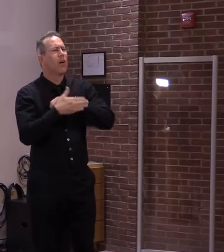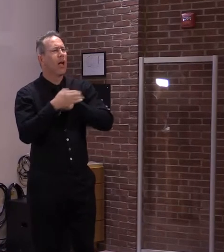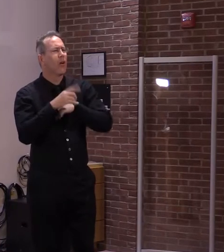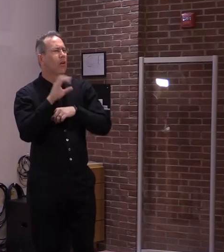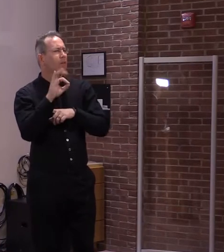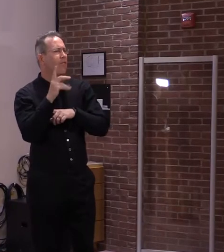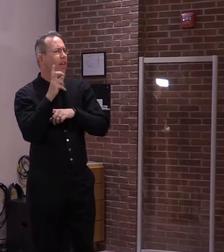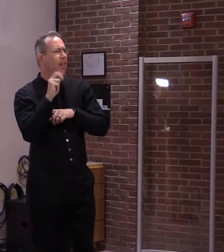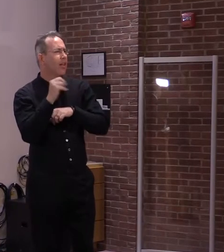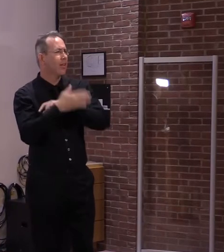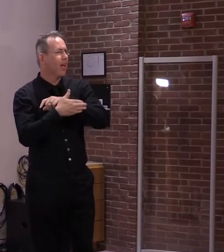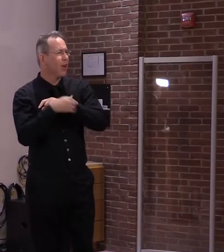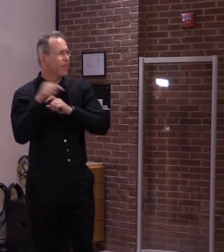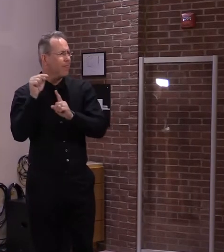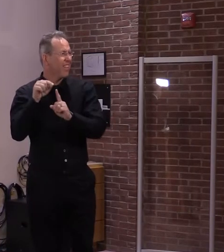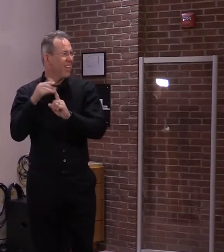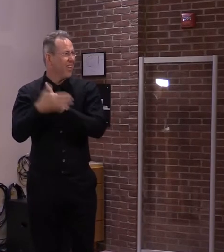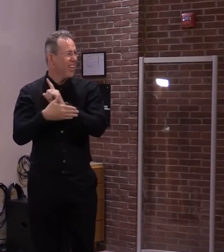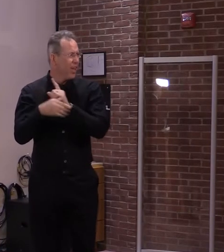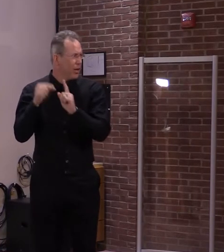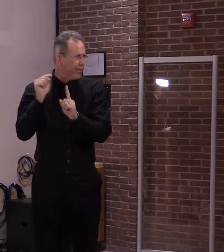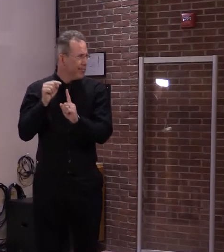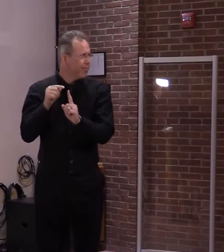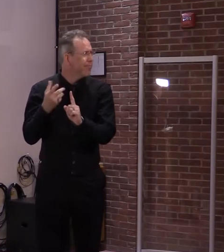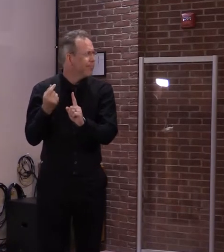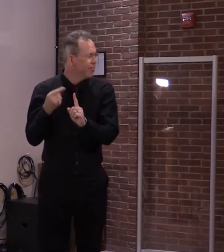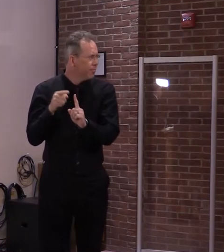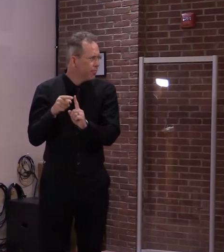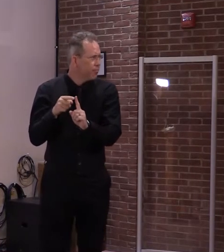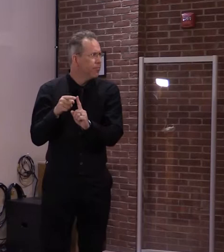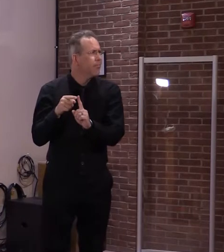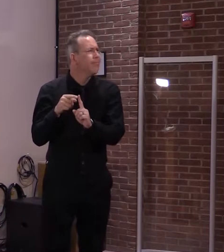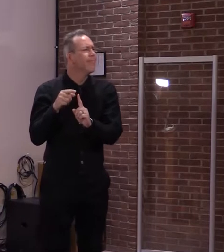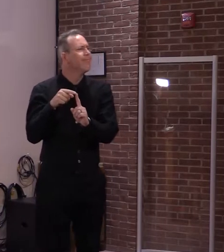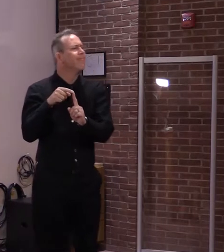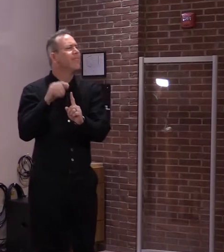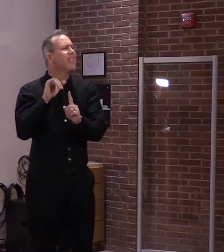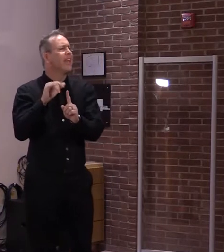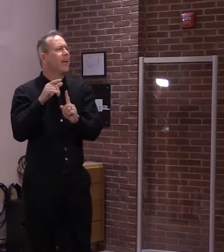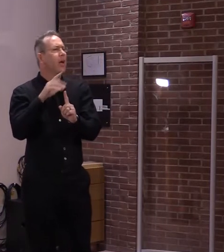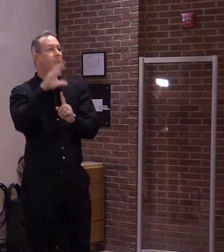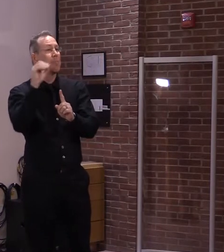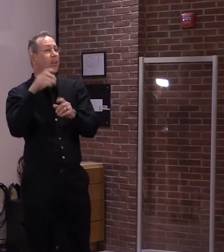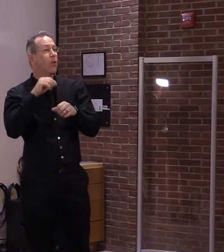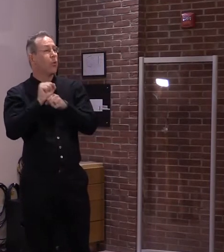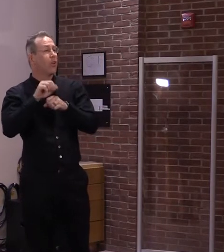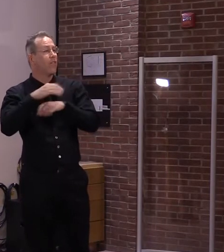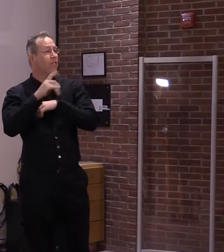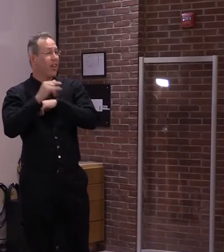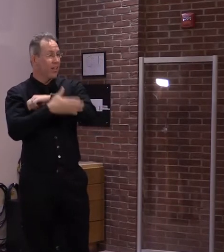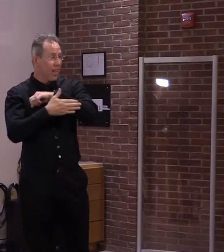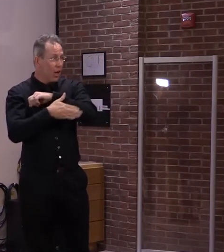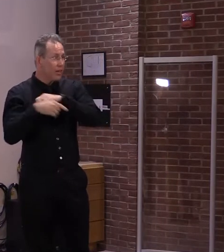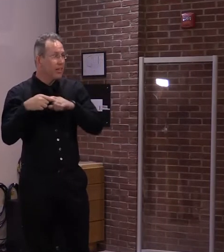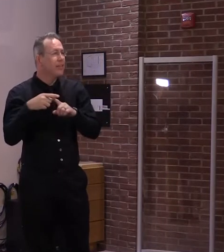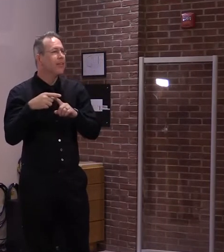Cameron was talking about K-TEC in Richford, who told us last week that